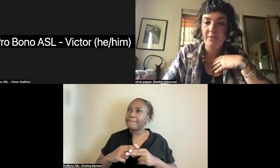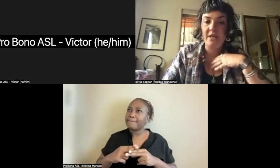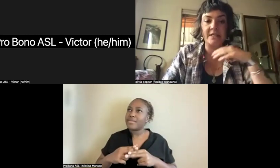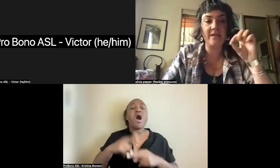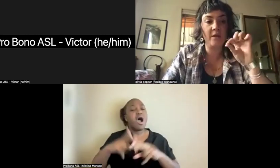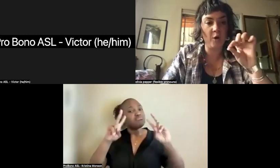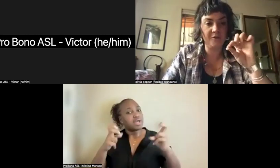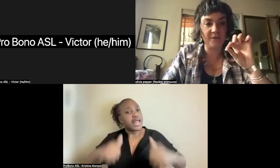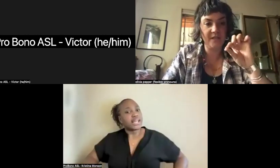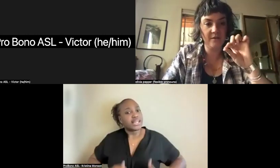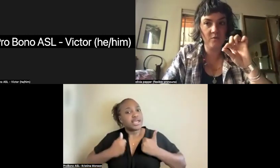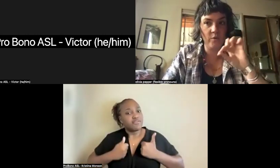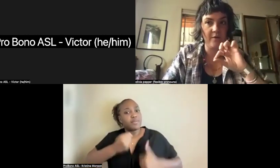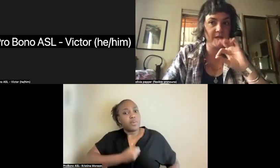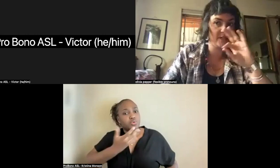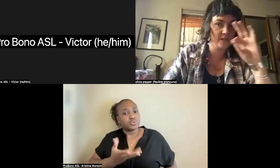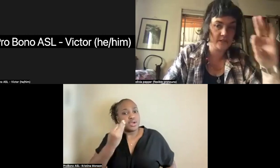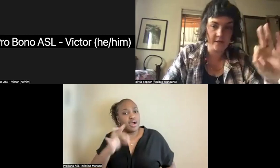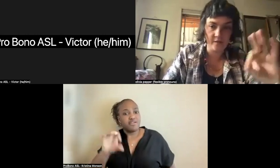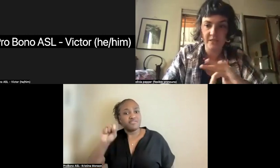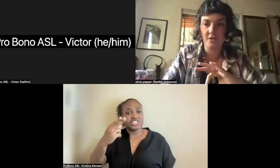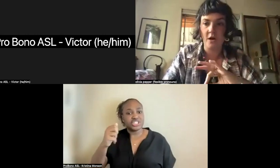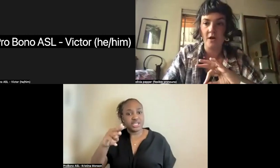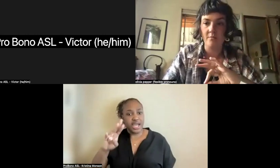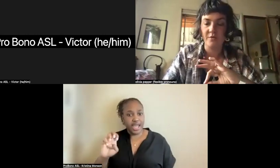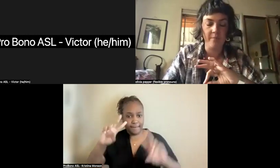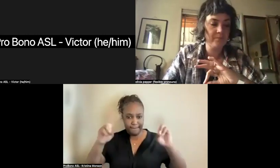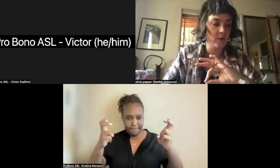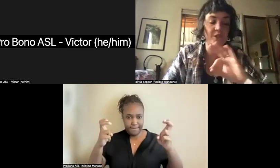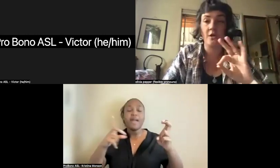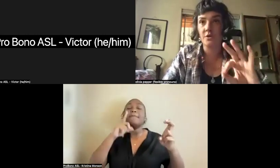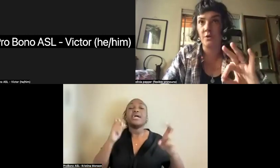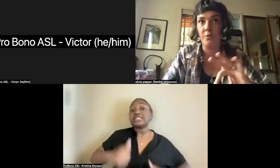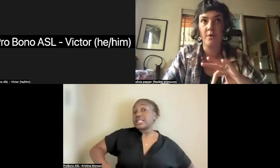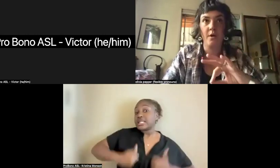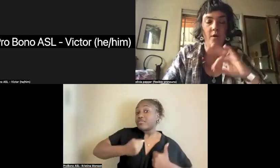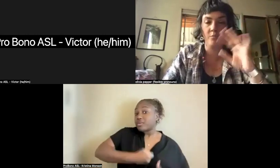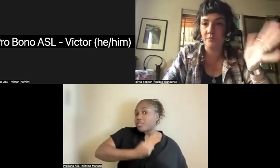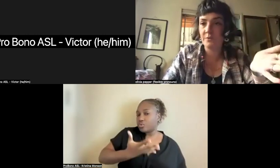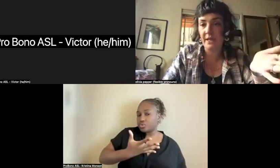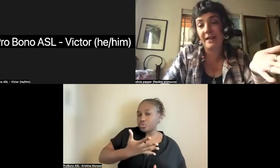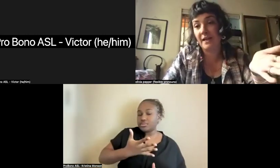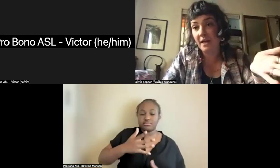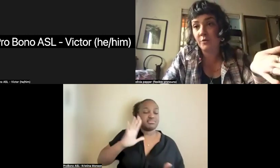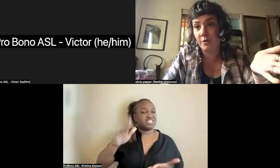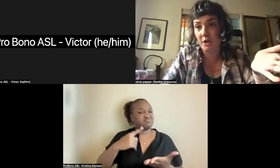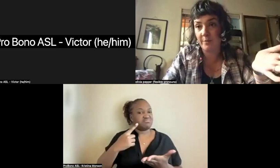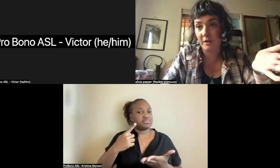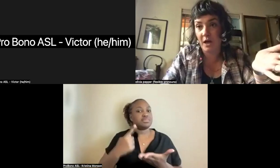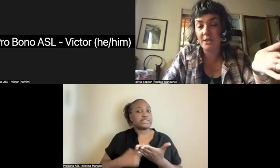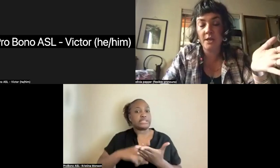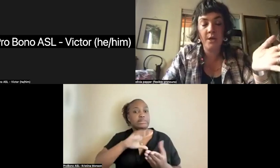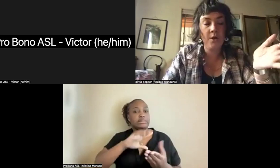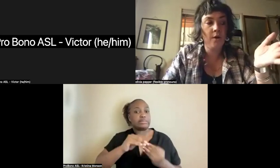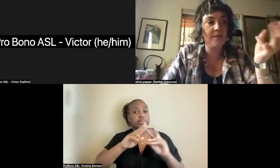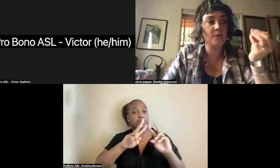Because living poetry, where the title of this talk comes from, which is also a thing that Alejandro talks about a